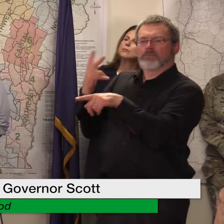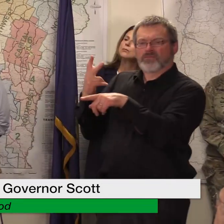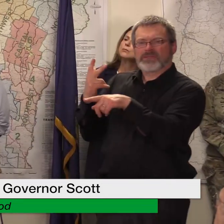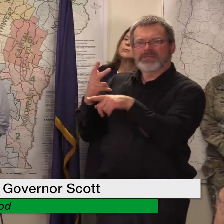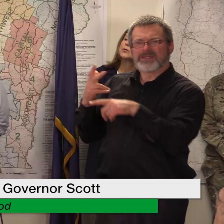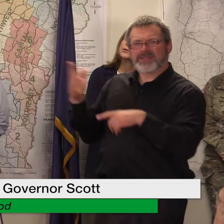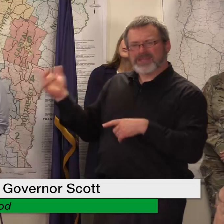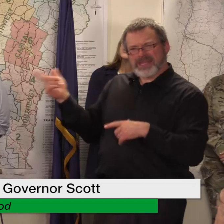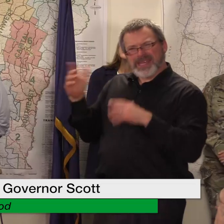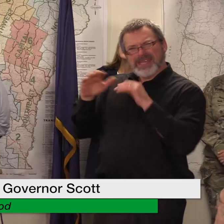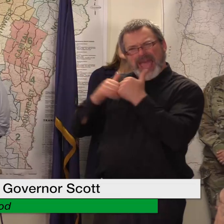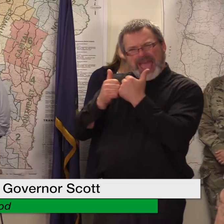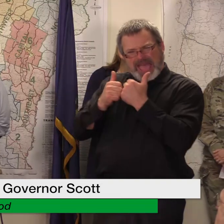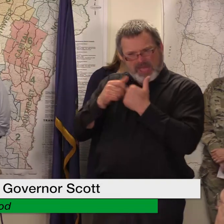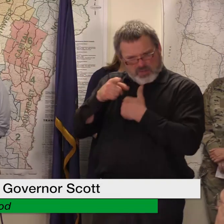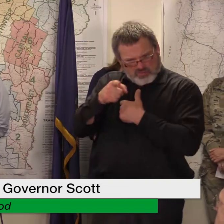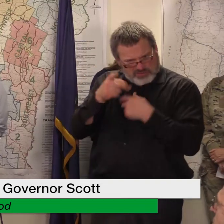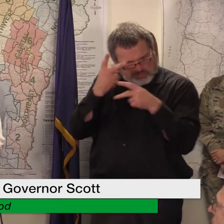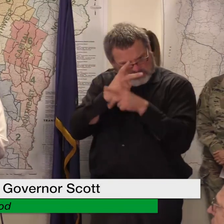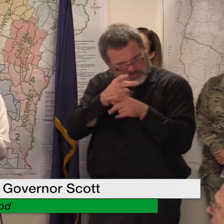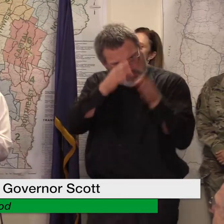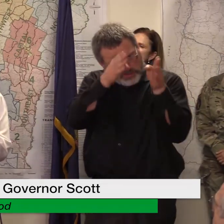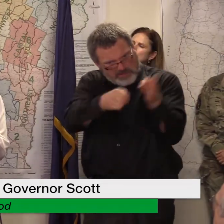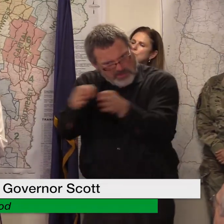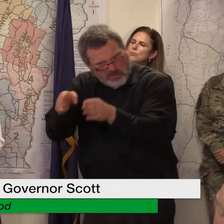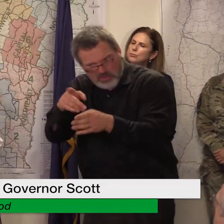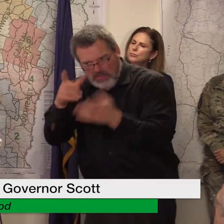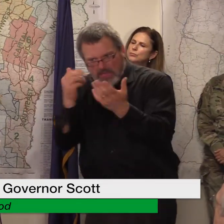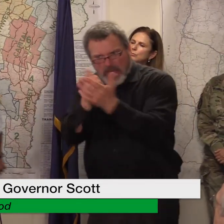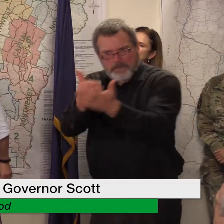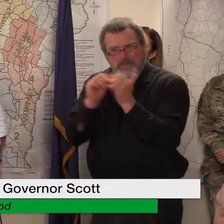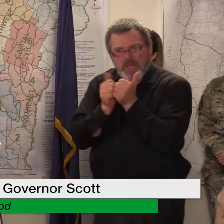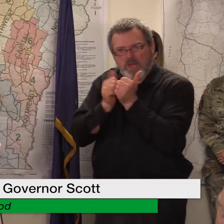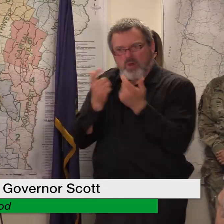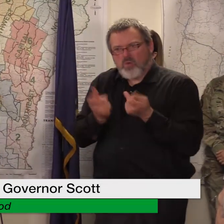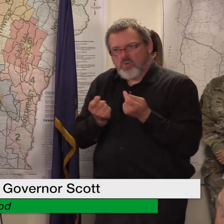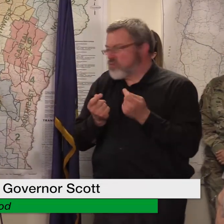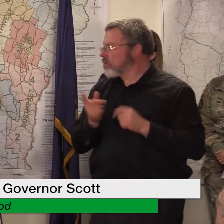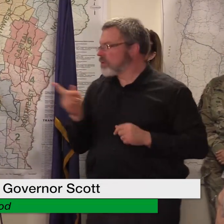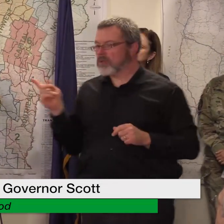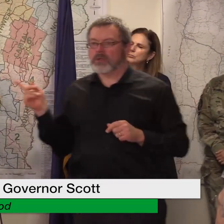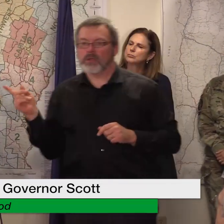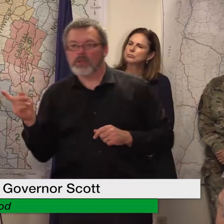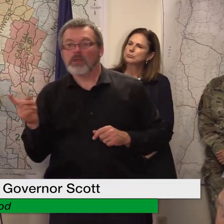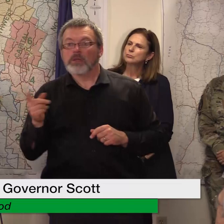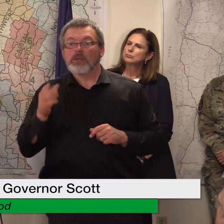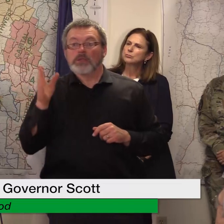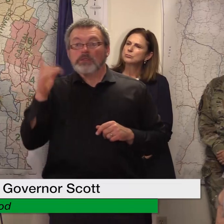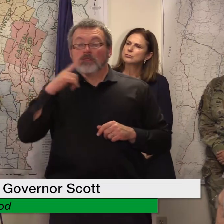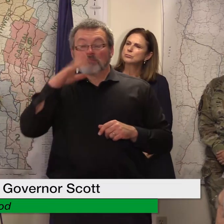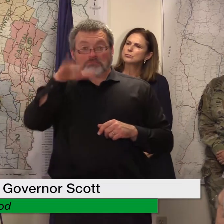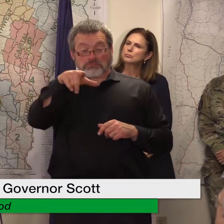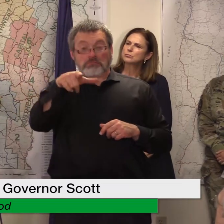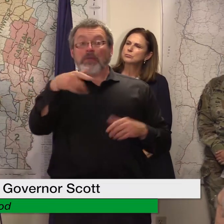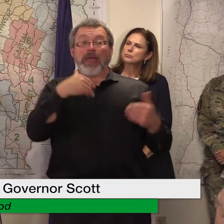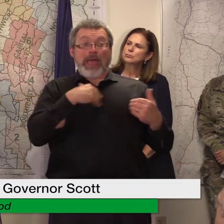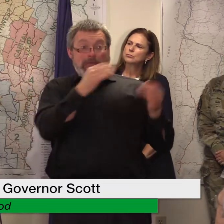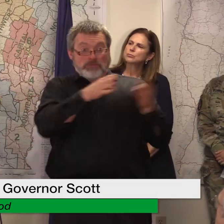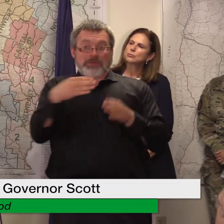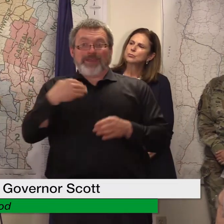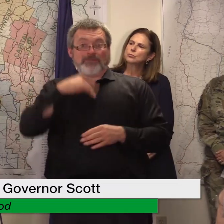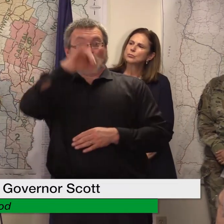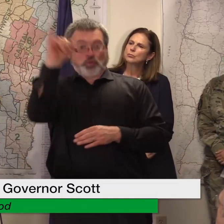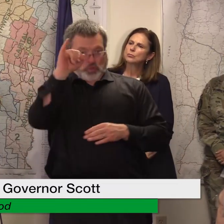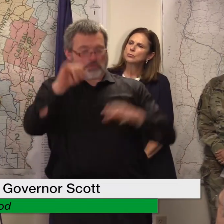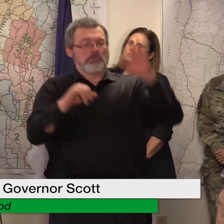um so let's say you have insurance and you collect that you informed fema in your application that you have insurance but you